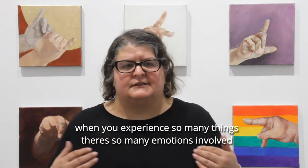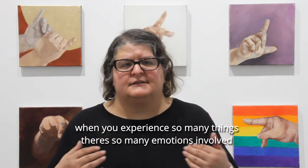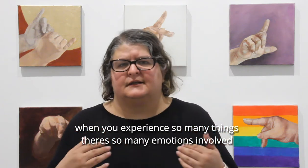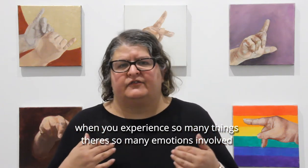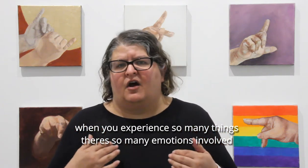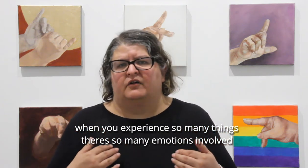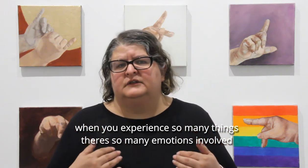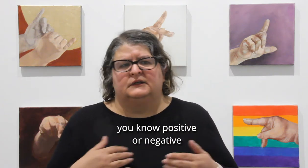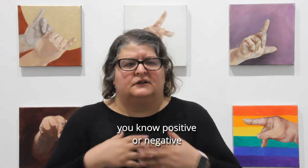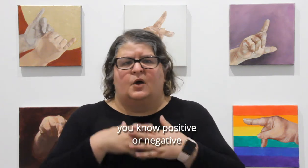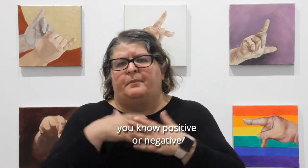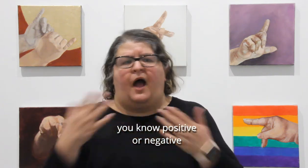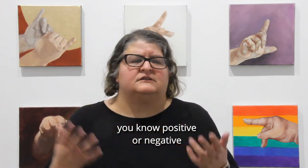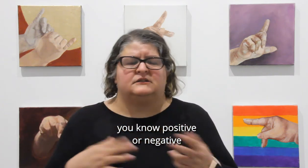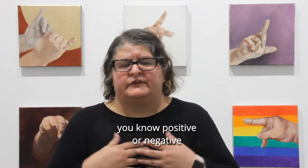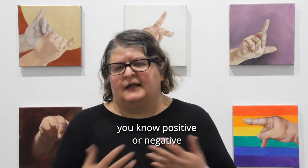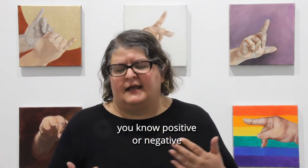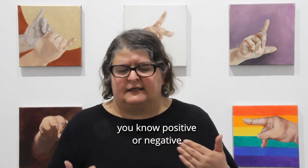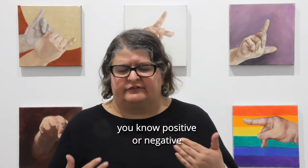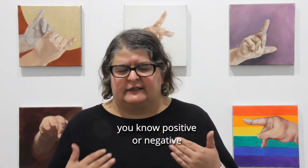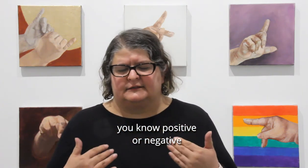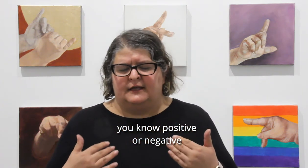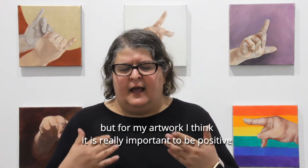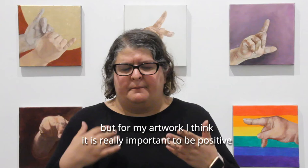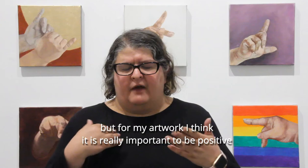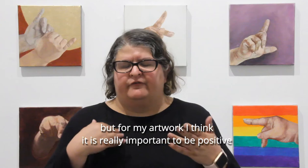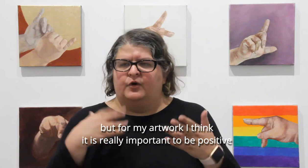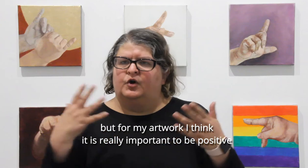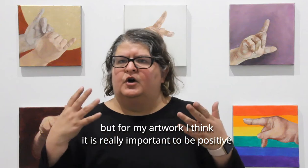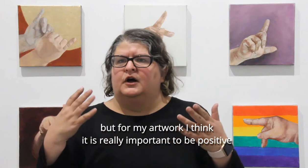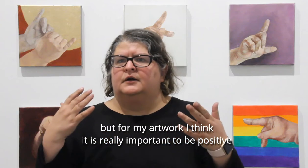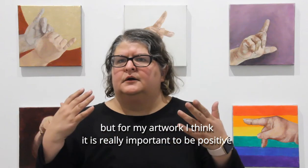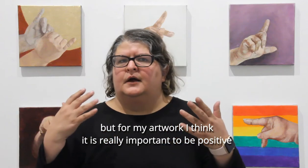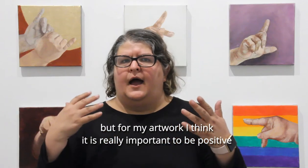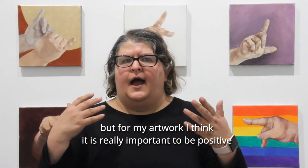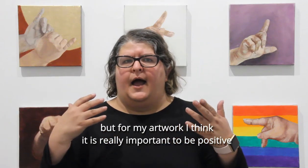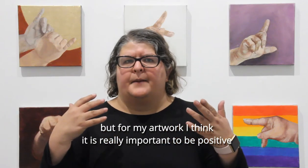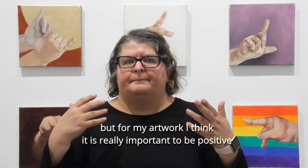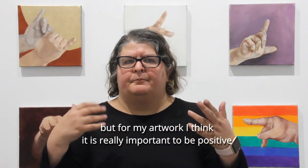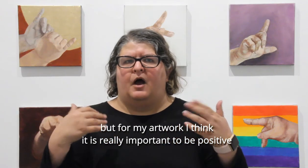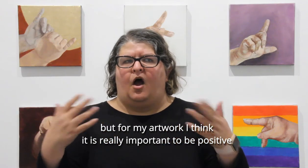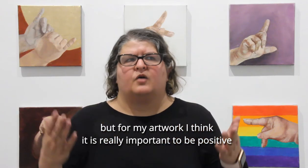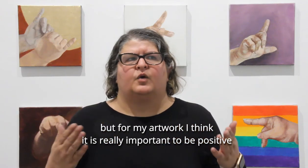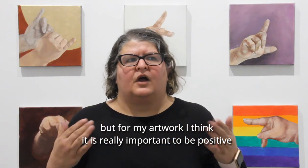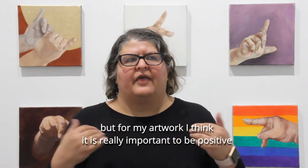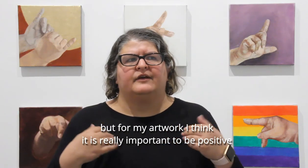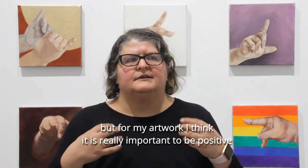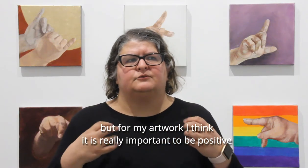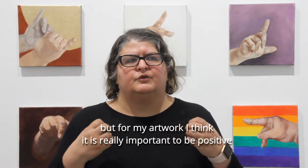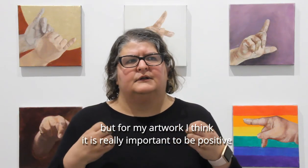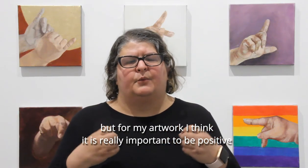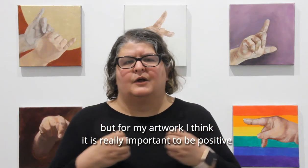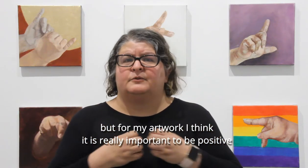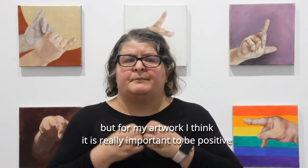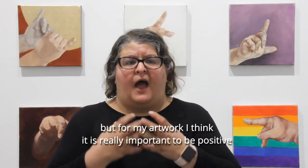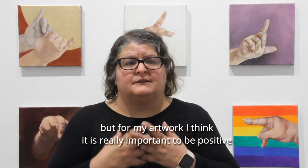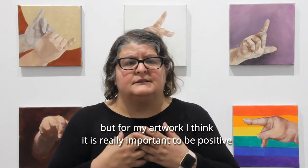involved, you know, positive and negative things. But for, um, my artwork, I think it's really important to be positive